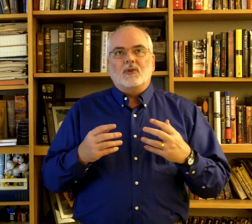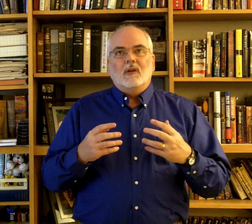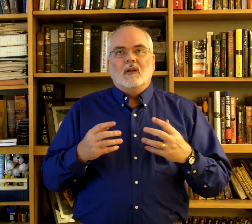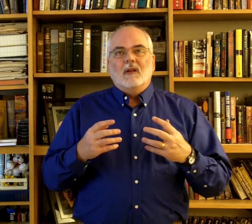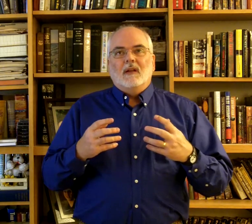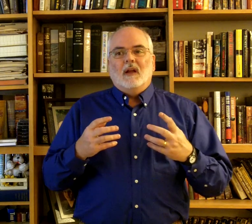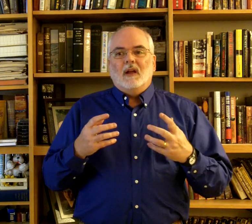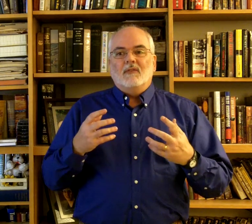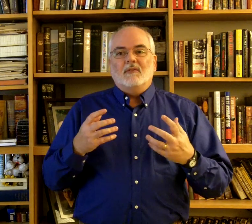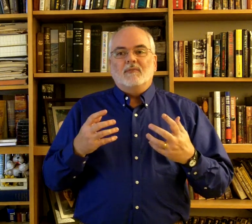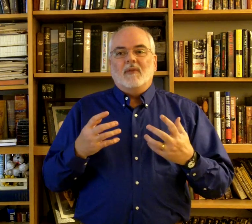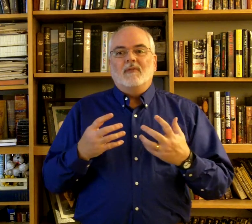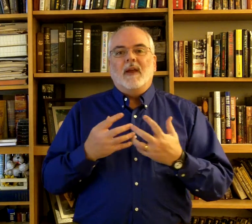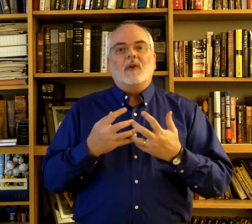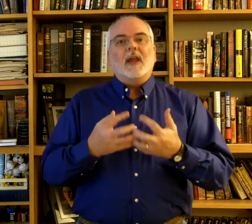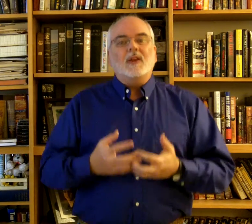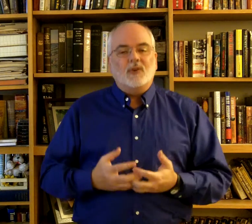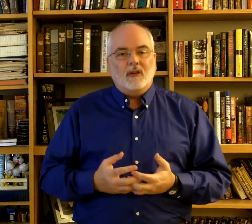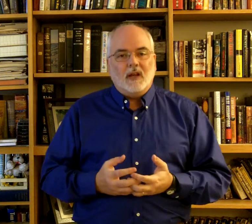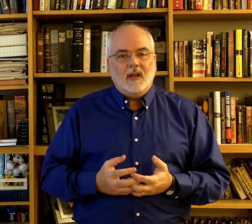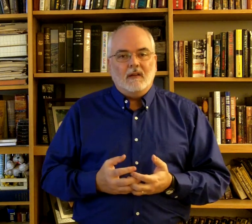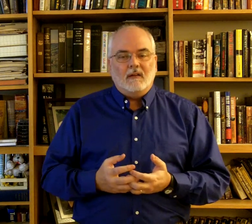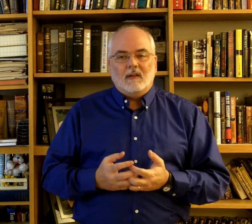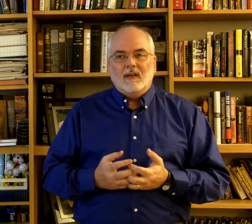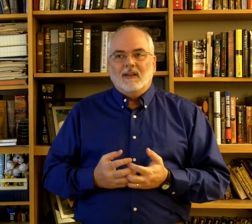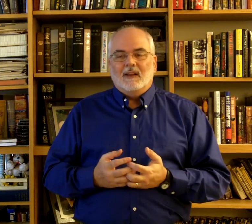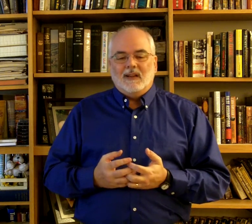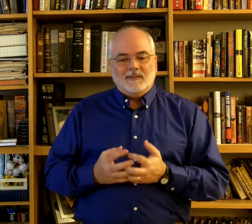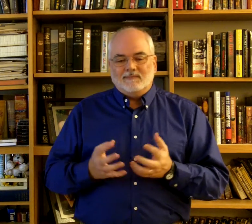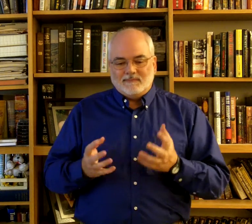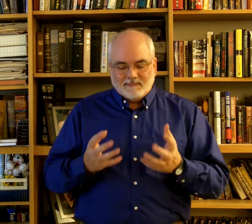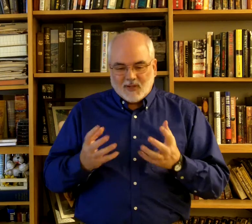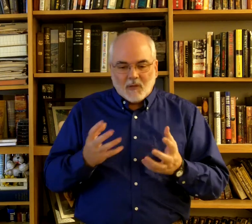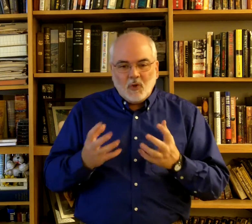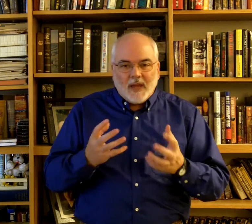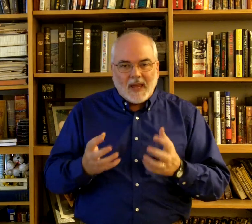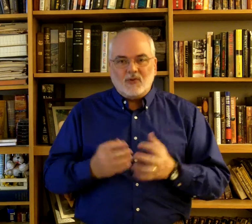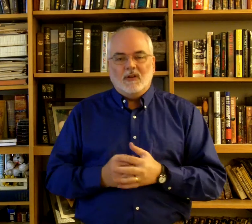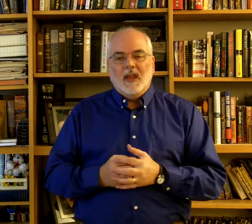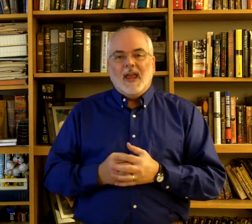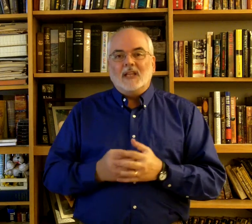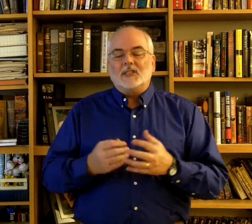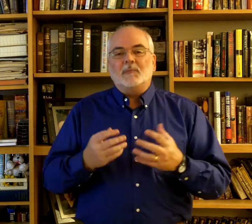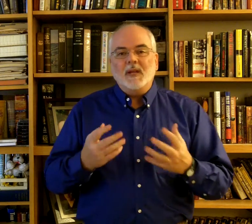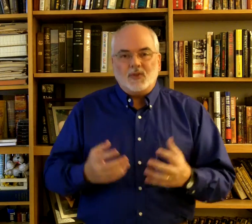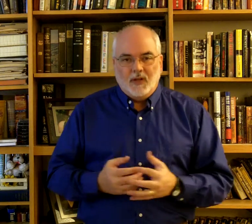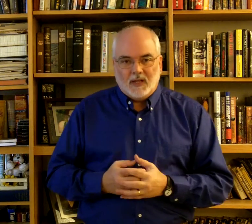variation in communication as speech does.